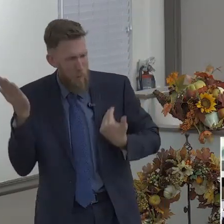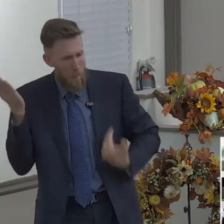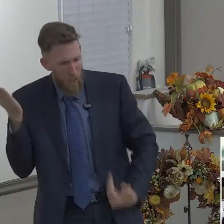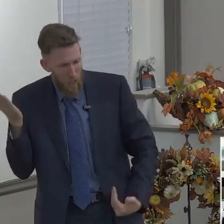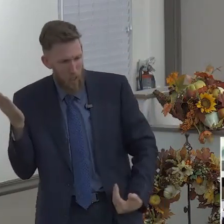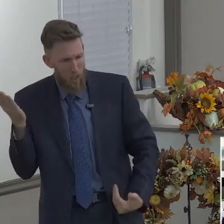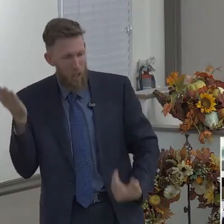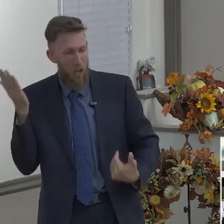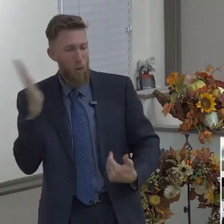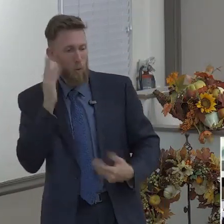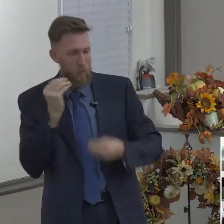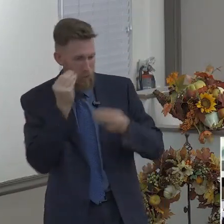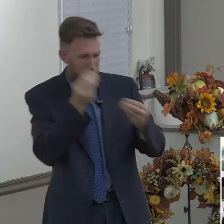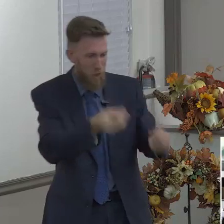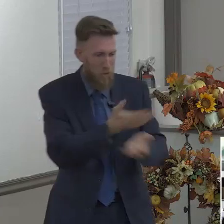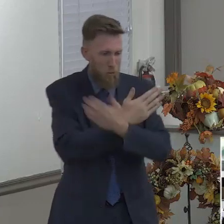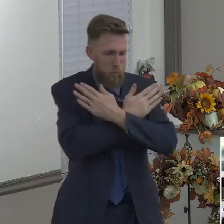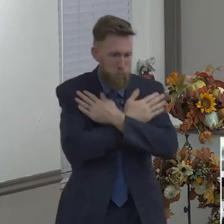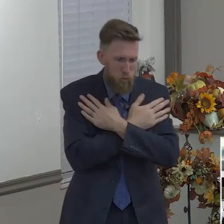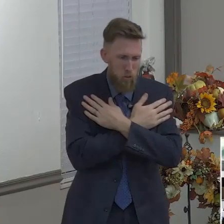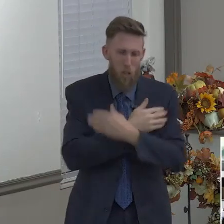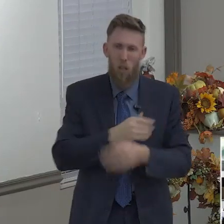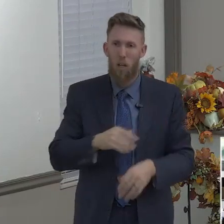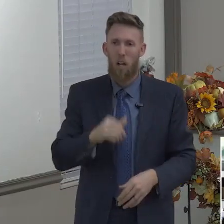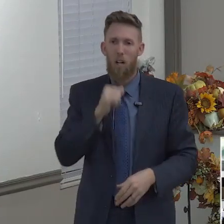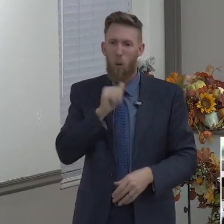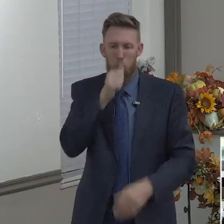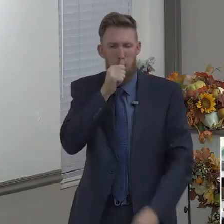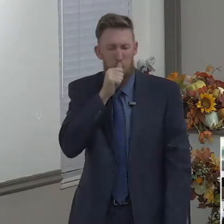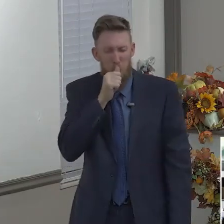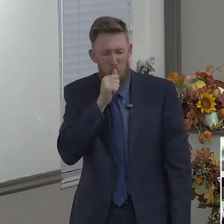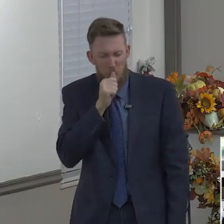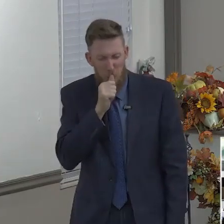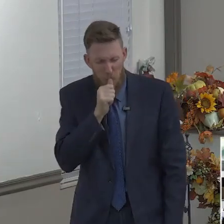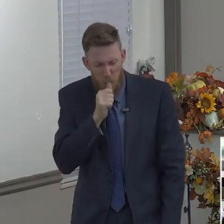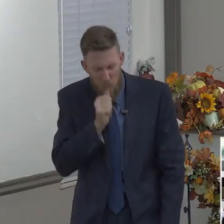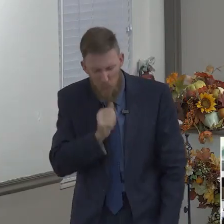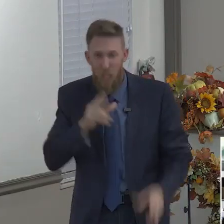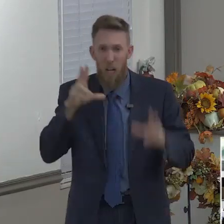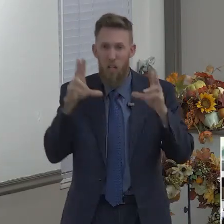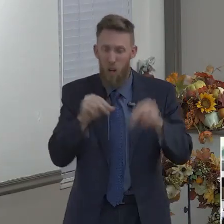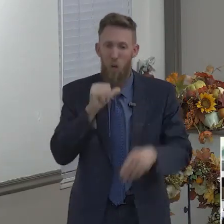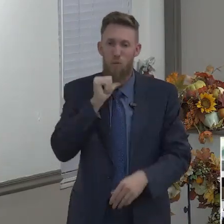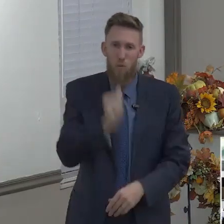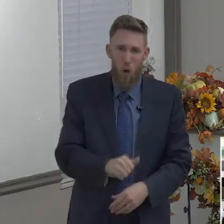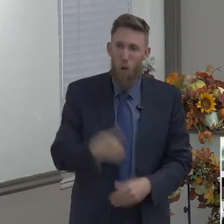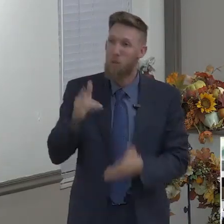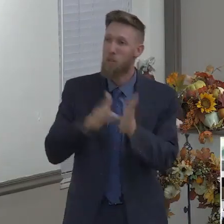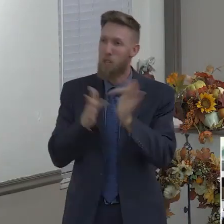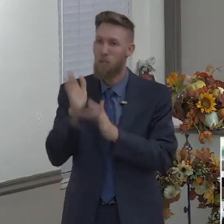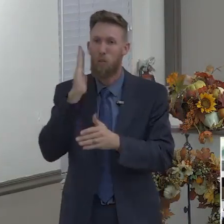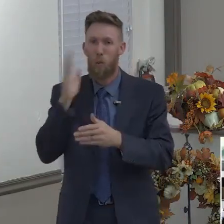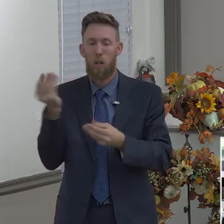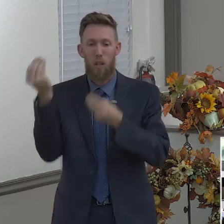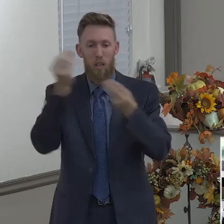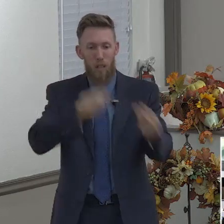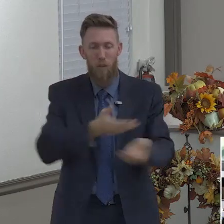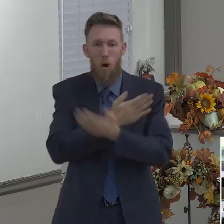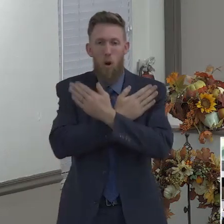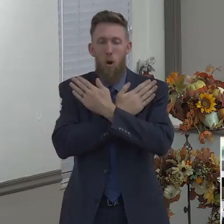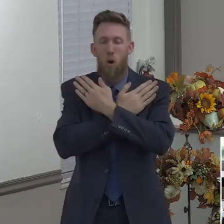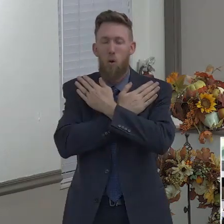bear it on our own, and Jesus says, hey, come to me, and I will give you rest. What a great promise that is as us as Christians.